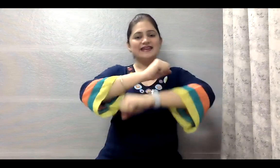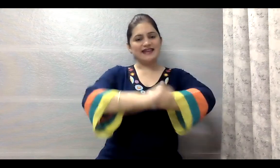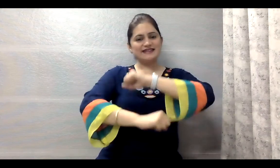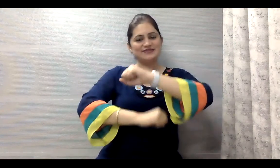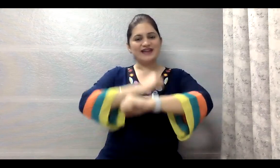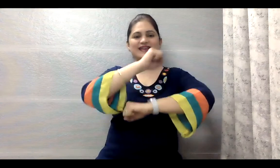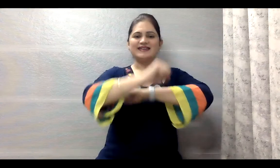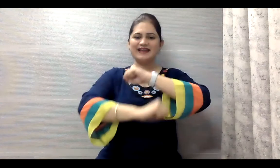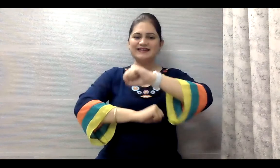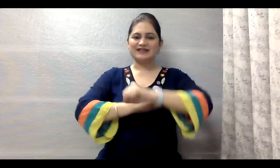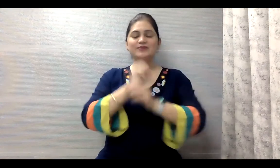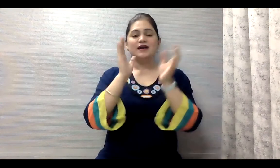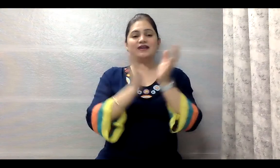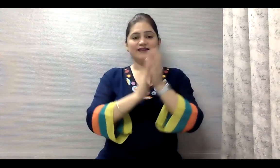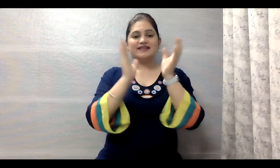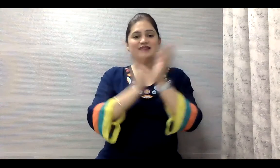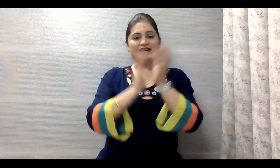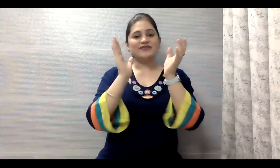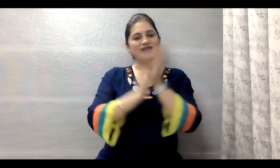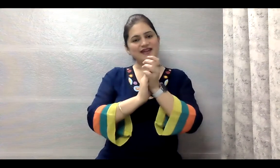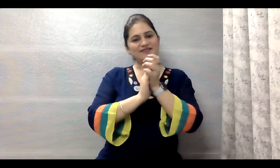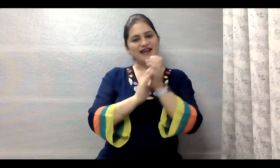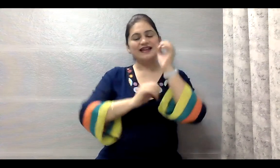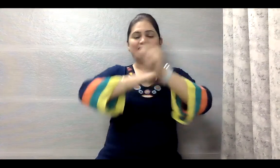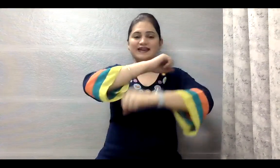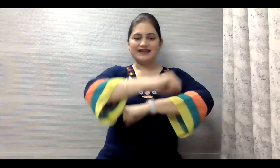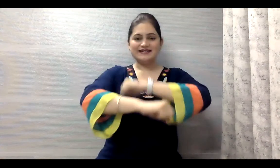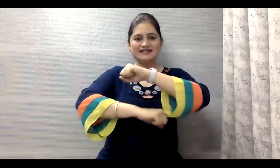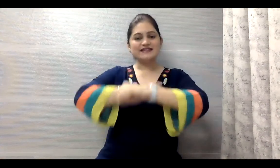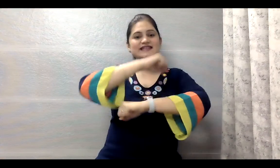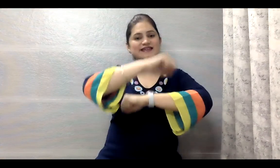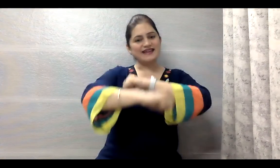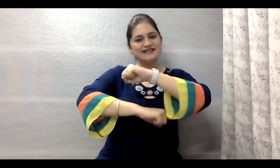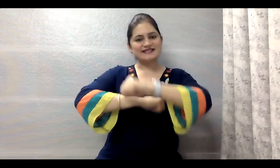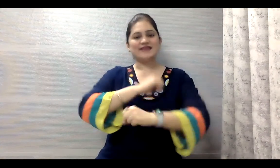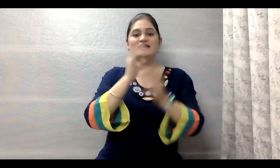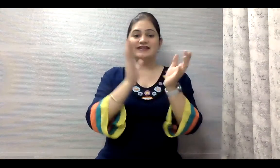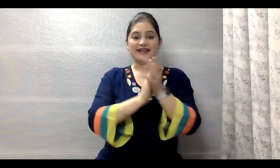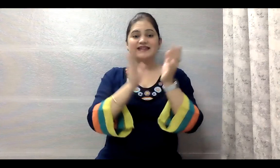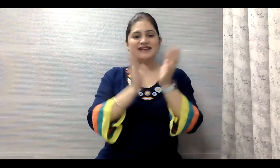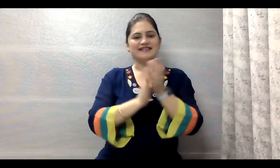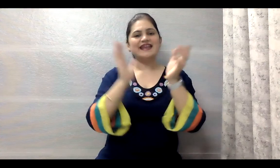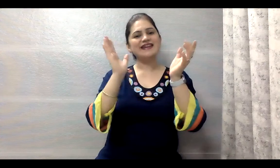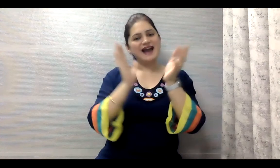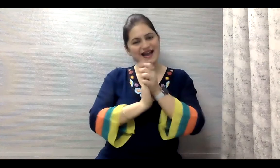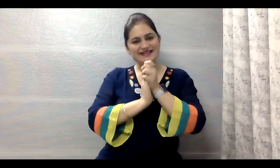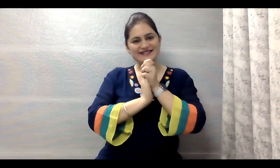91, 92, 93, 94, 95. 96, 97, 98, 99, 100.